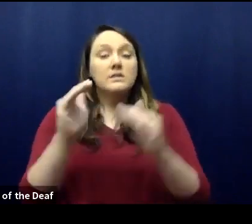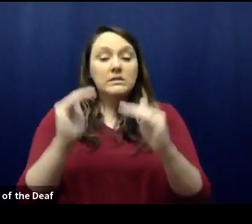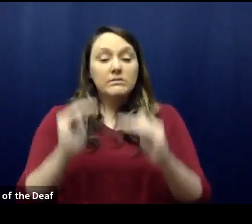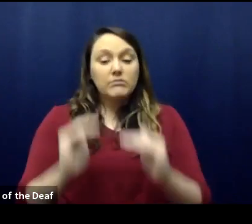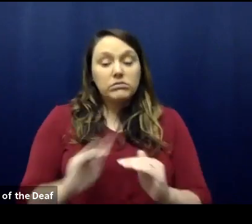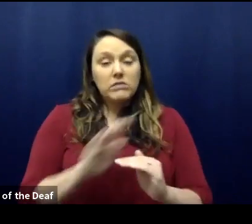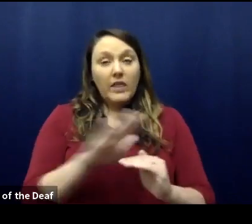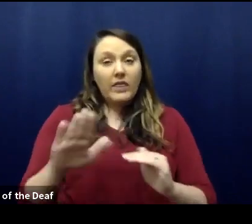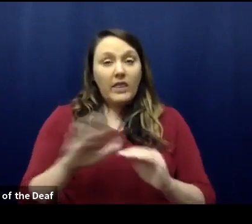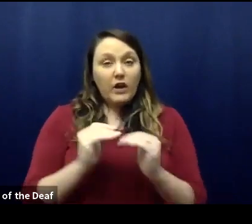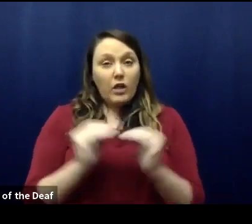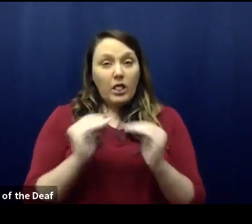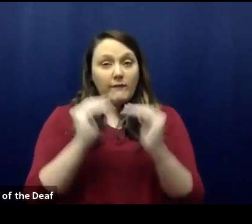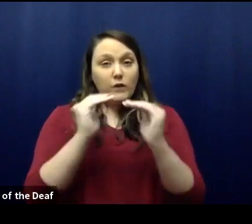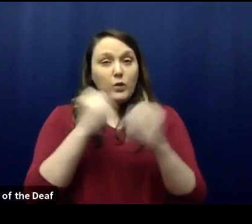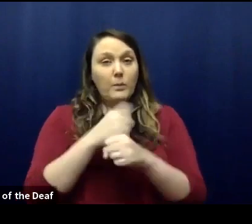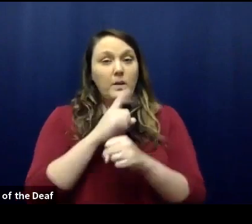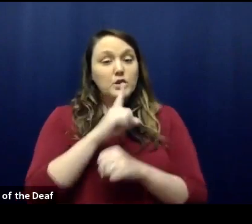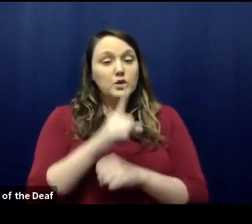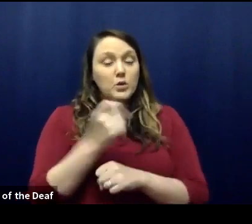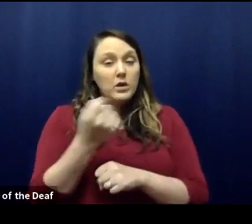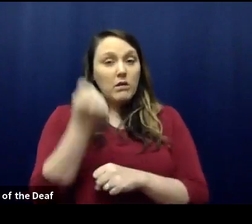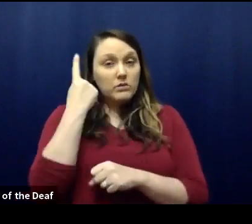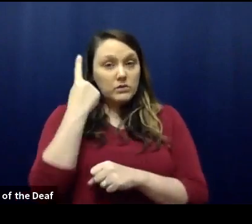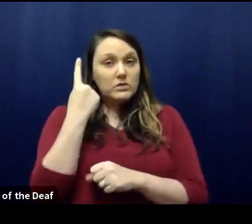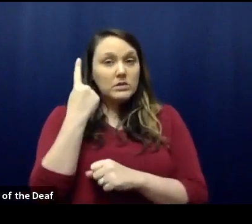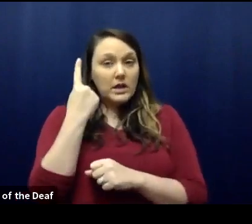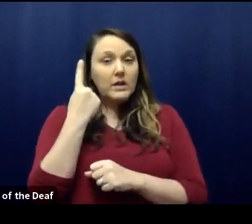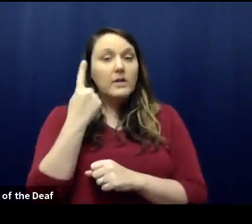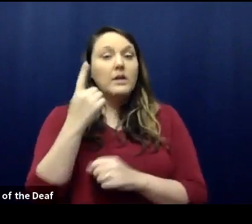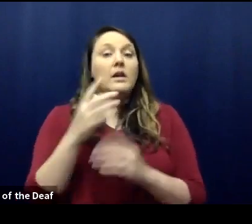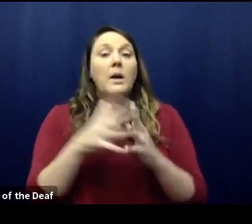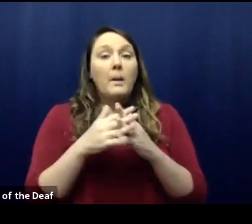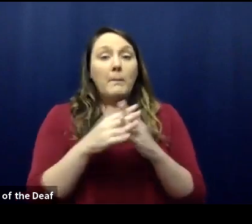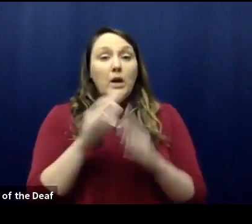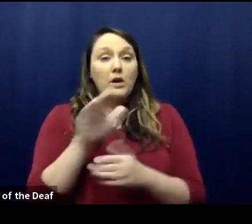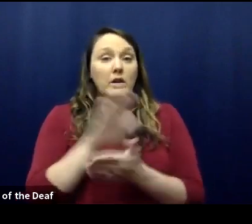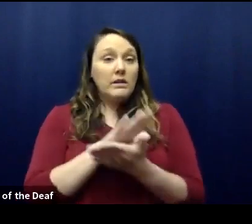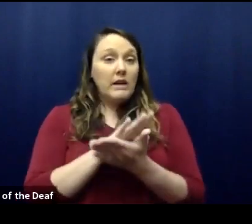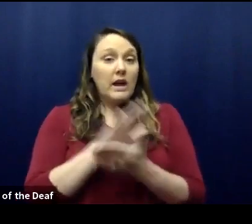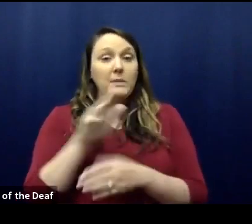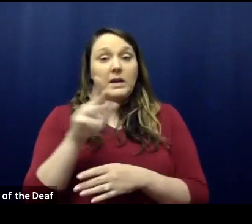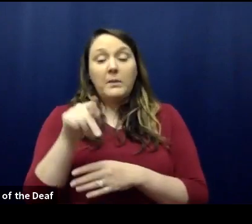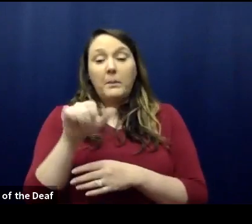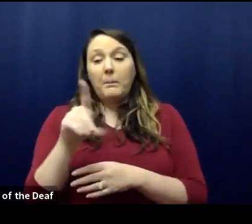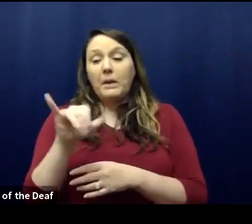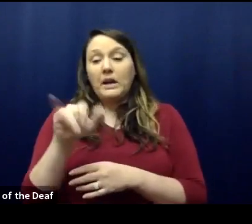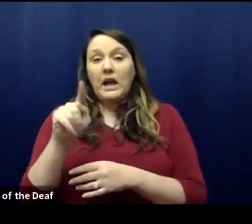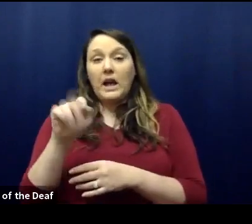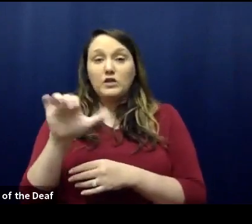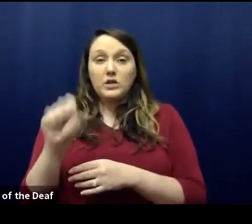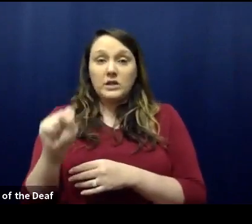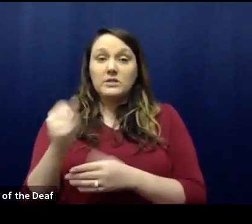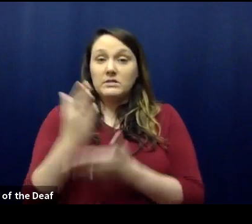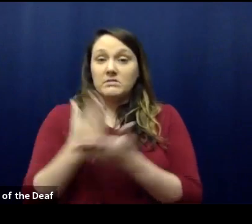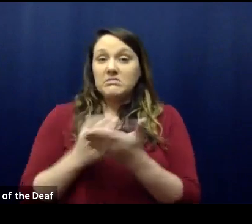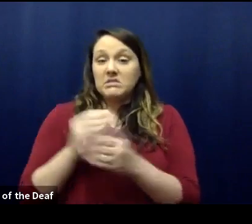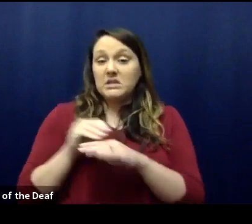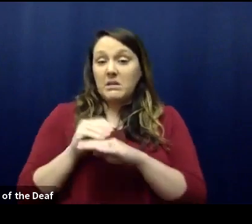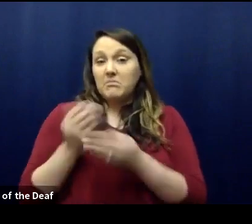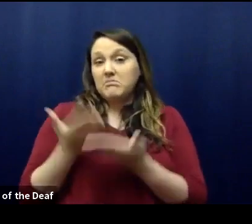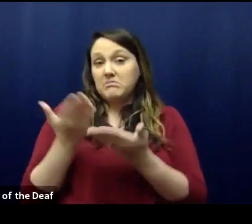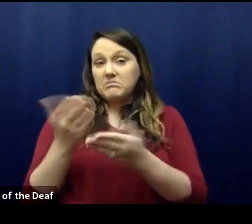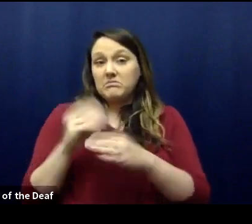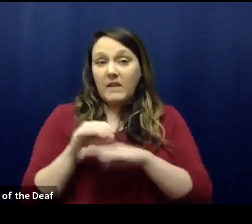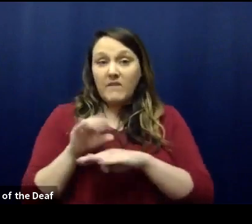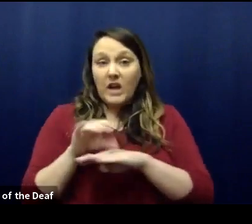level. Make sure they're understanding. The American Academy of Pediatrics probably has some guidance on that. I haven't looked at it, but they frequently have guidance